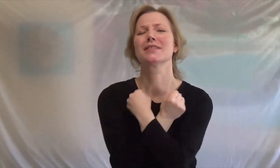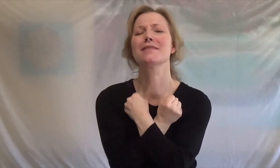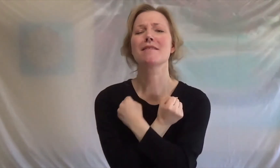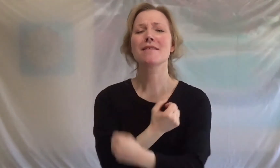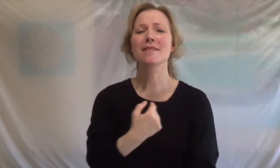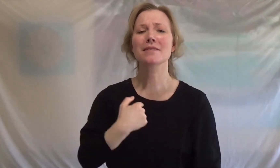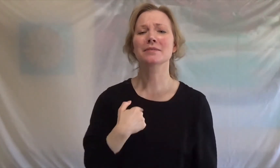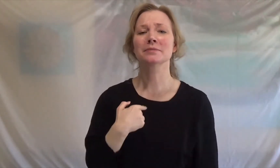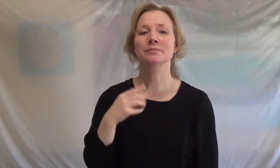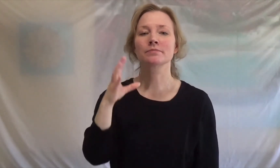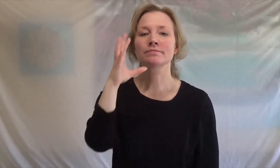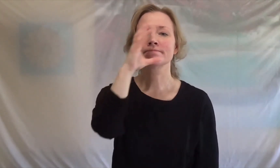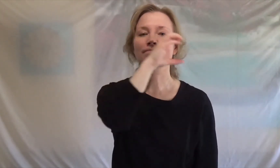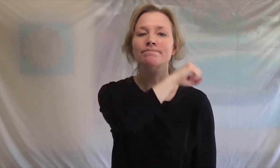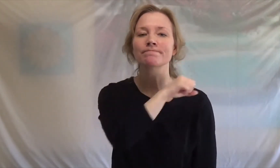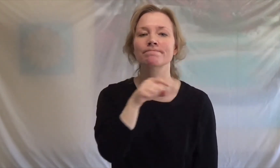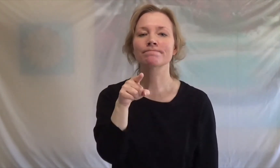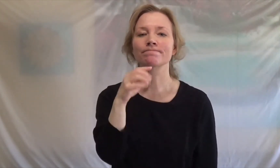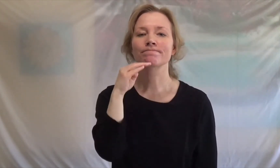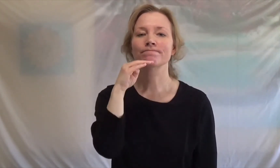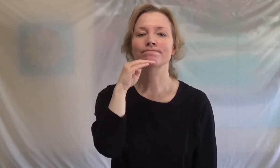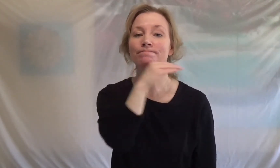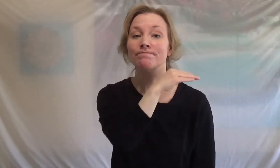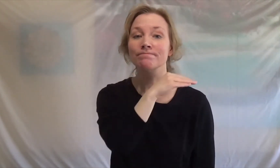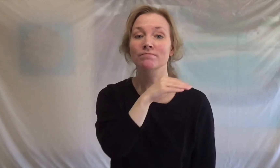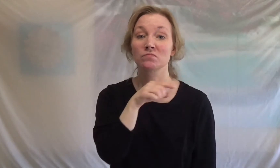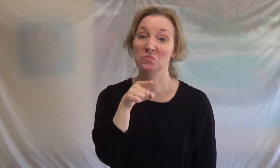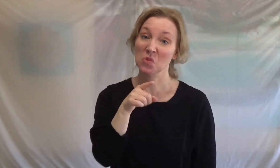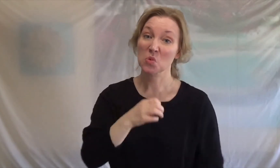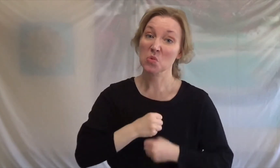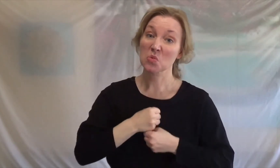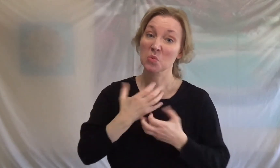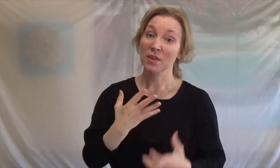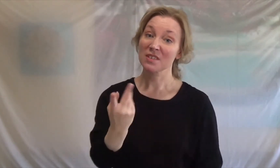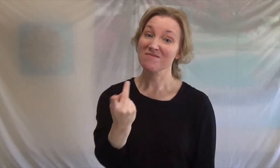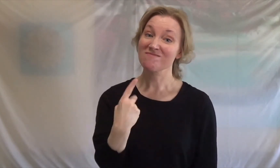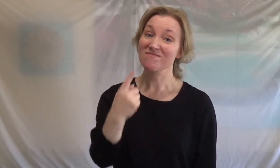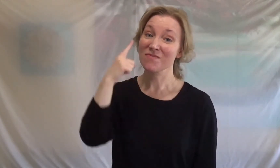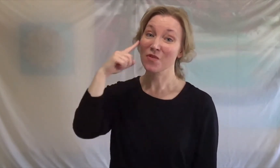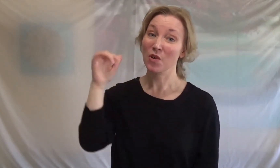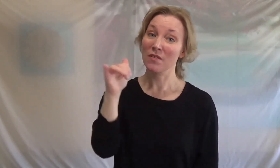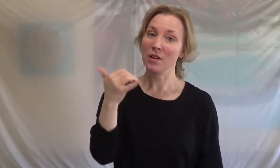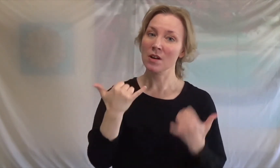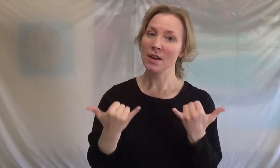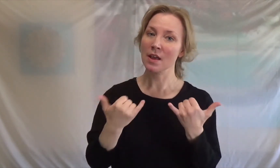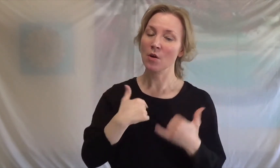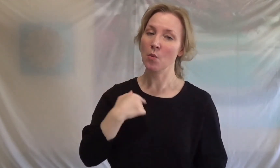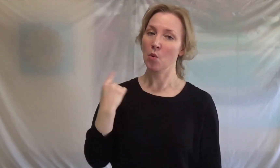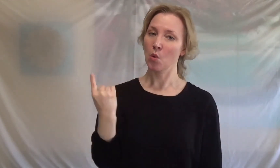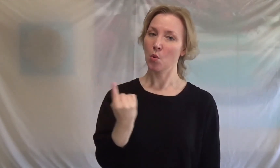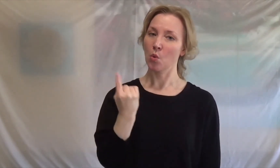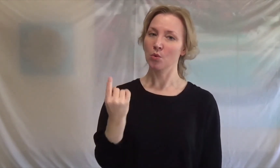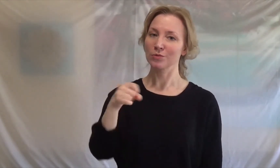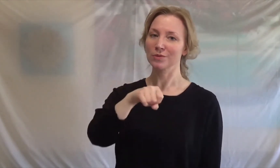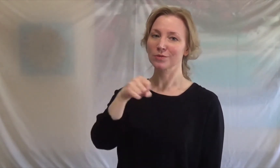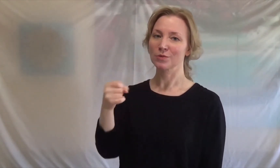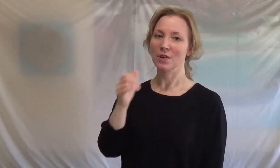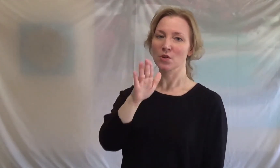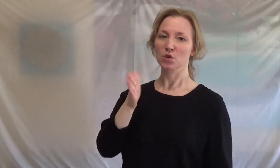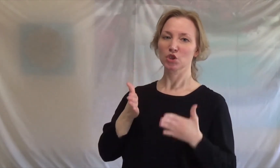about me You said forever, now I'd drive alone past your street